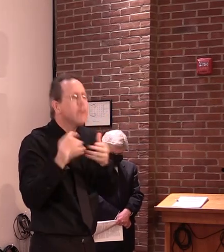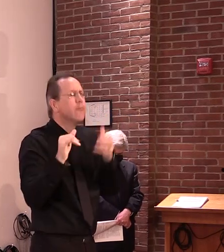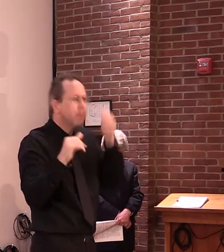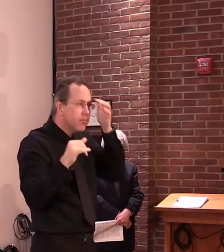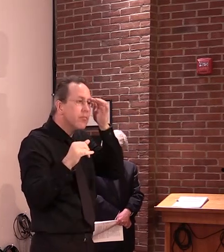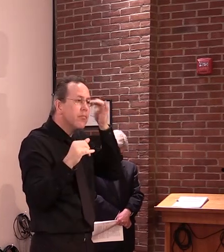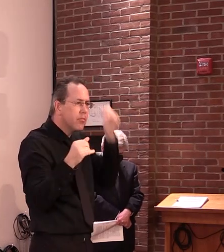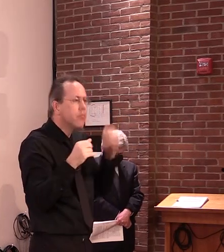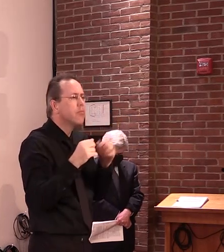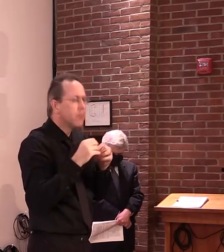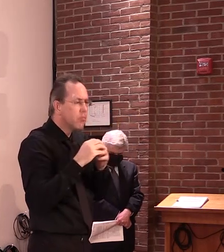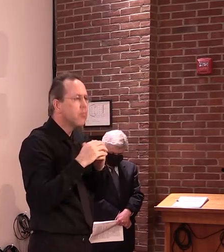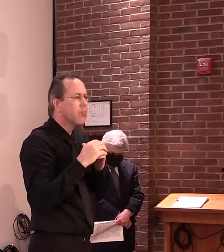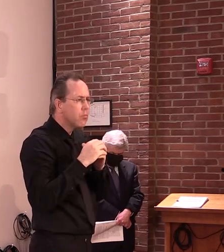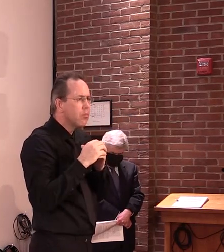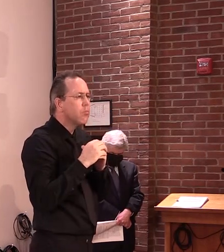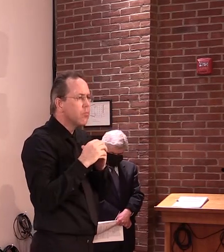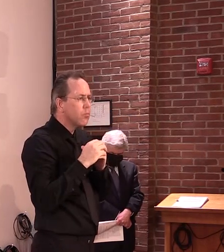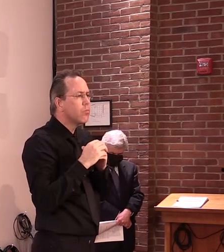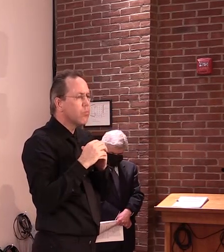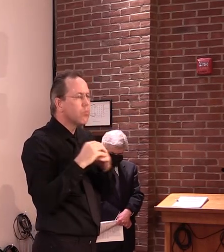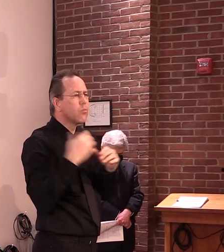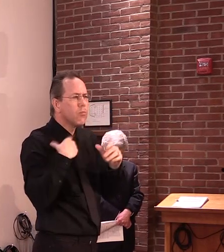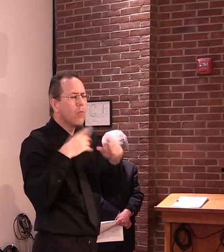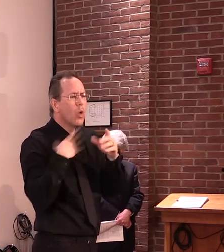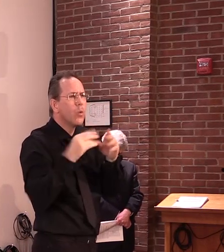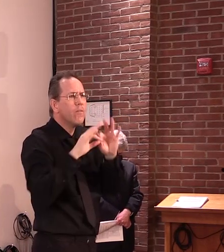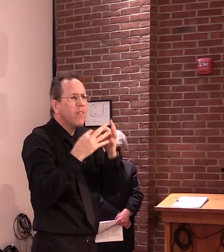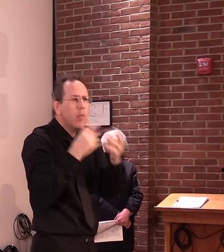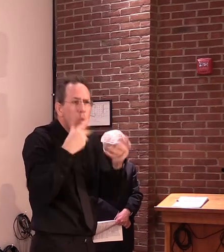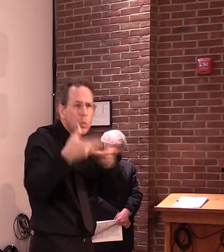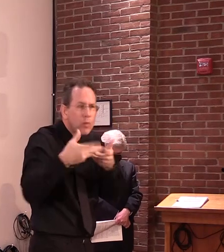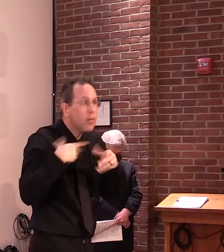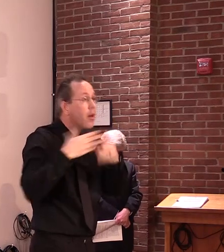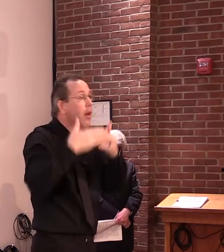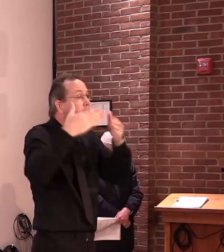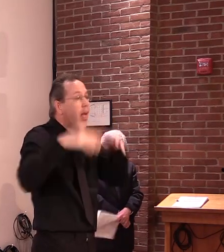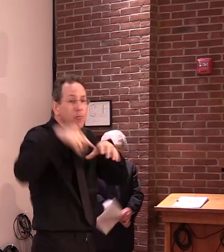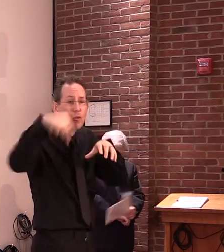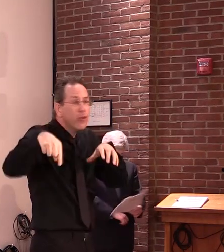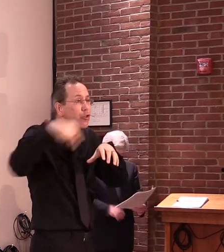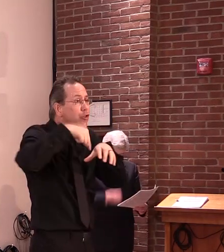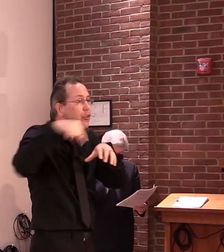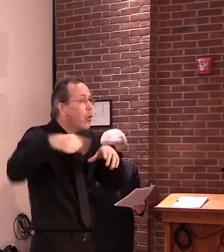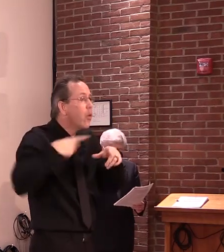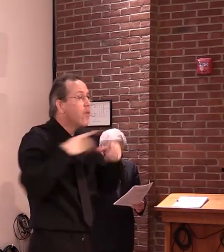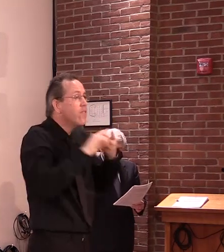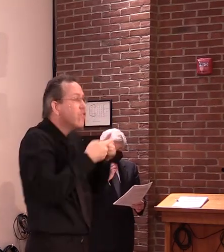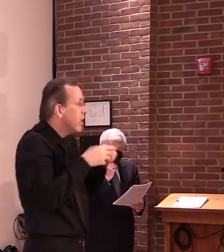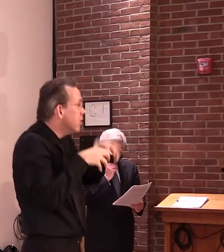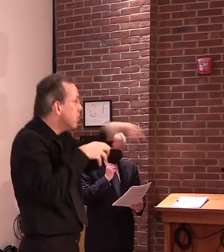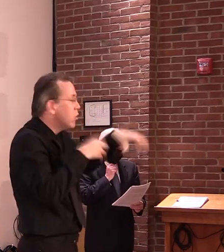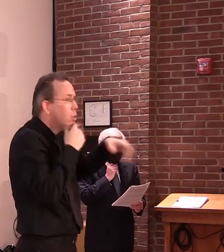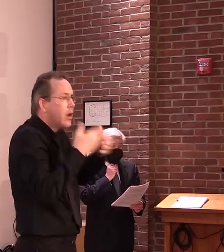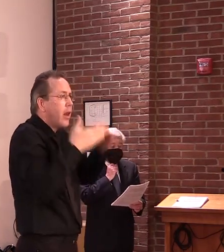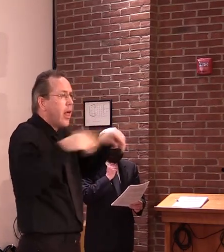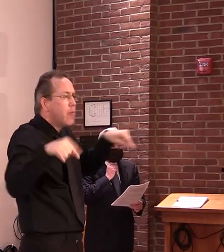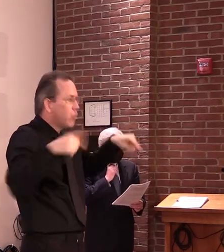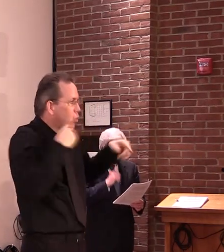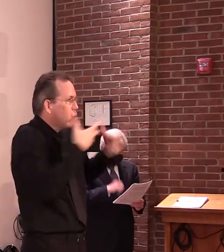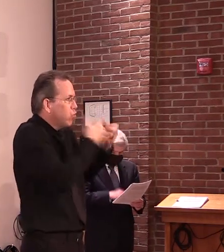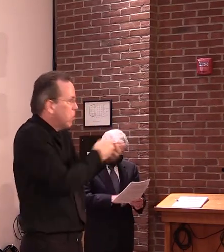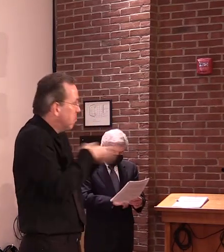be another family or members of your own family who live in a separate household. People over age 65